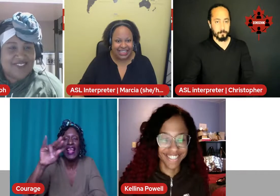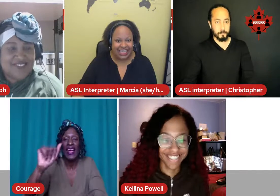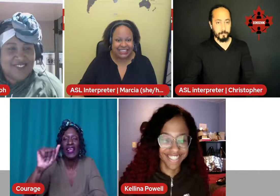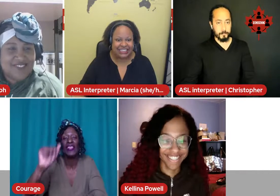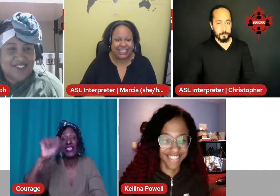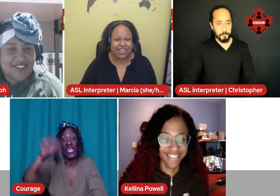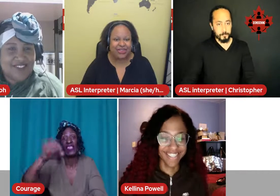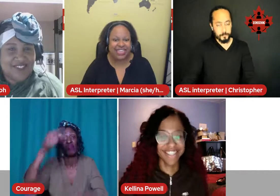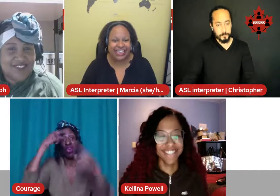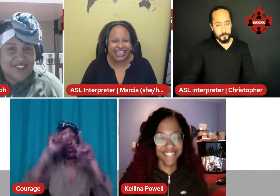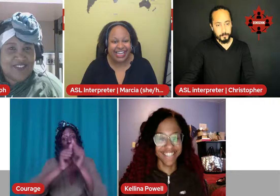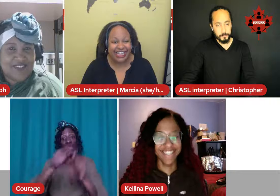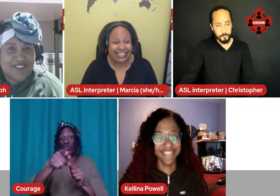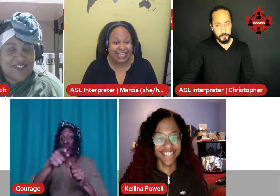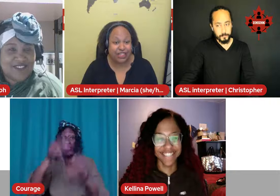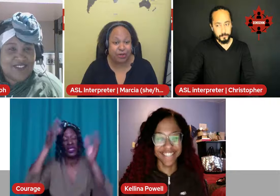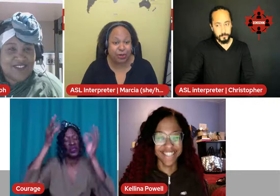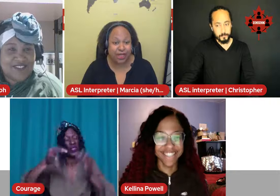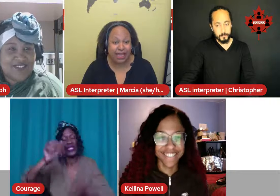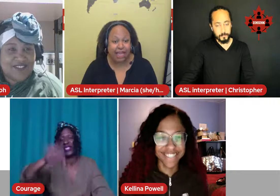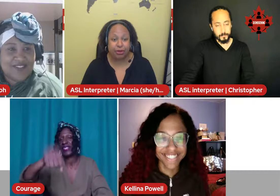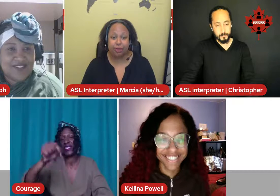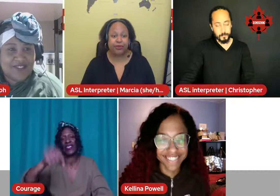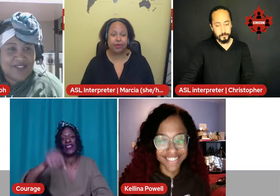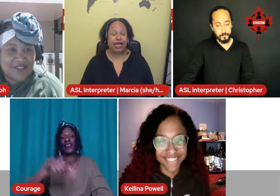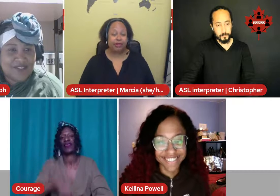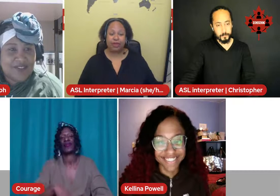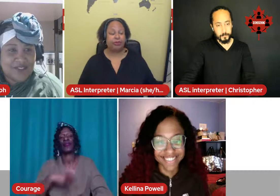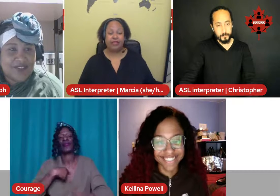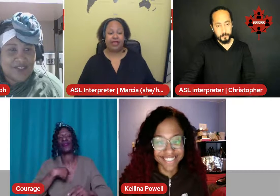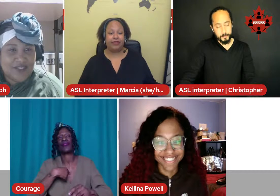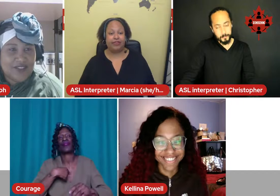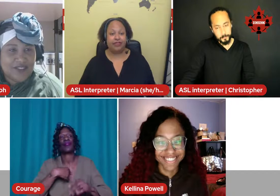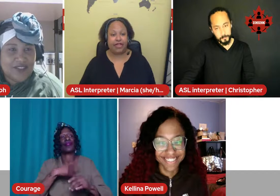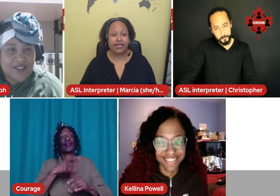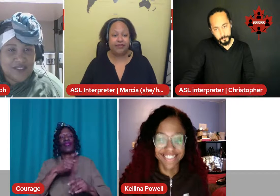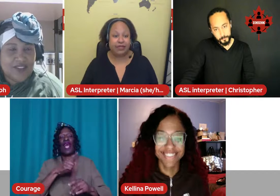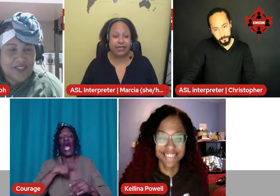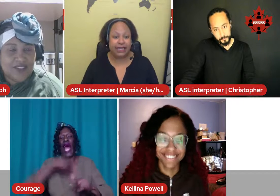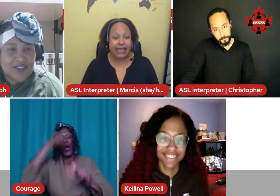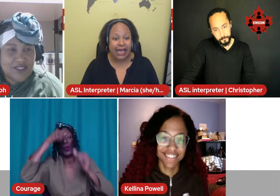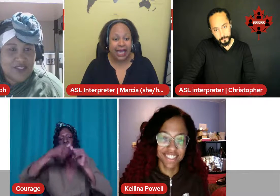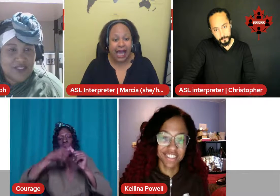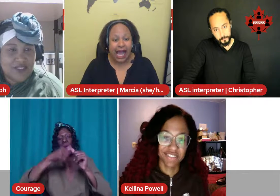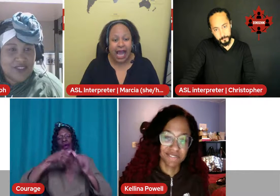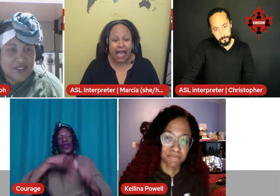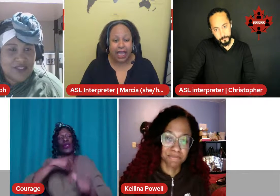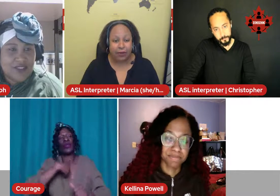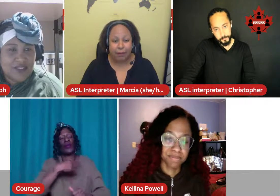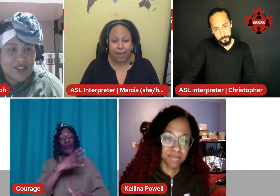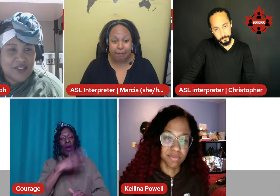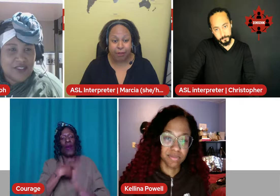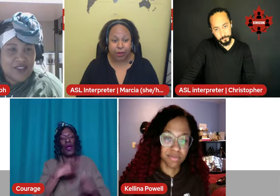Yes, thank you, Kalina. Yes, I do agree. I agree with you. I agree with everything that you're saying, definitely. I remember